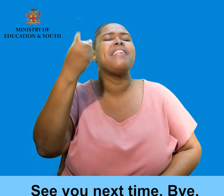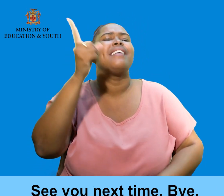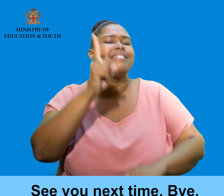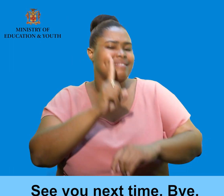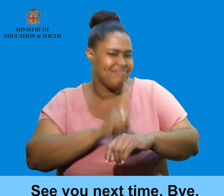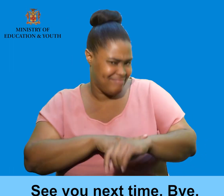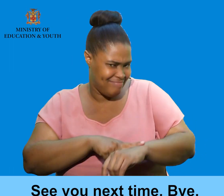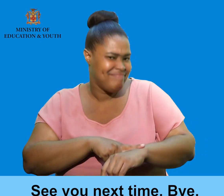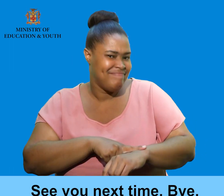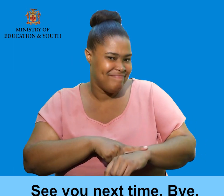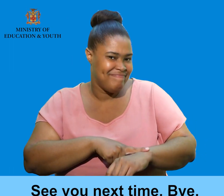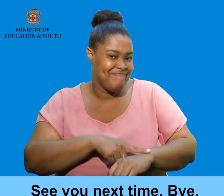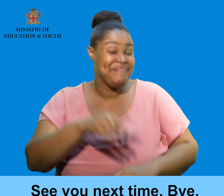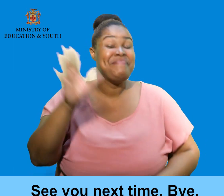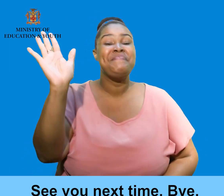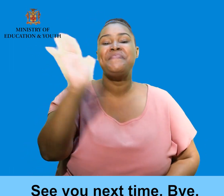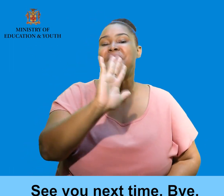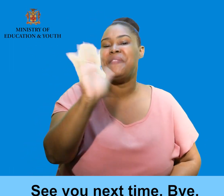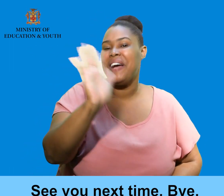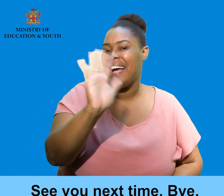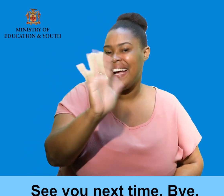See you next time. Bye. Bye.